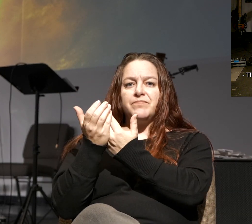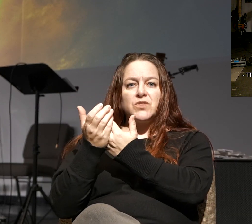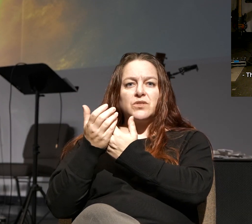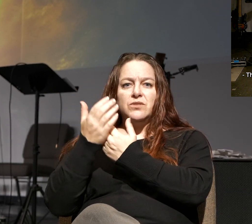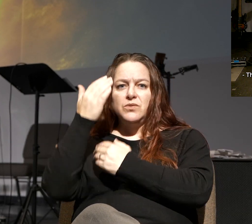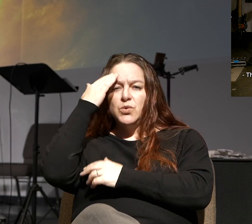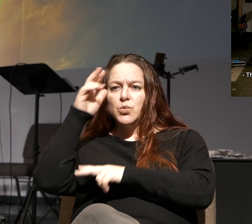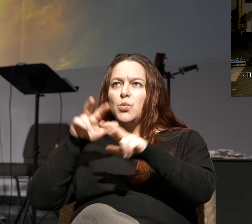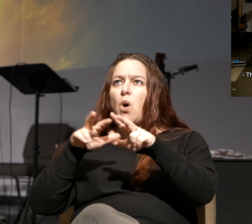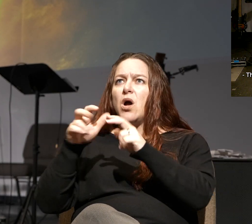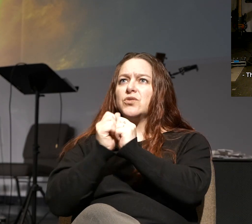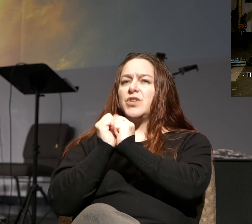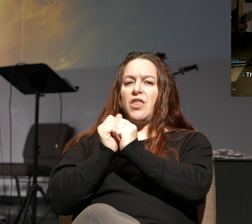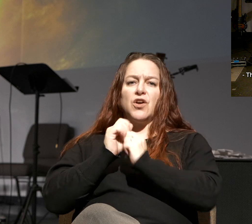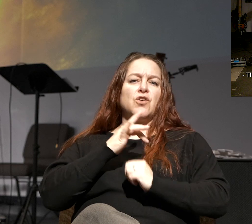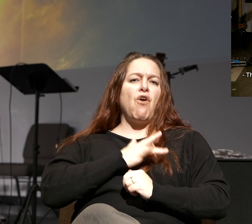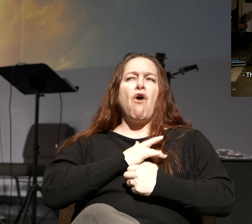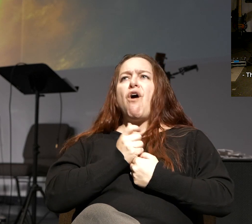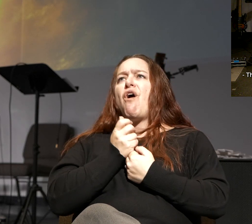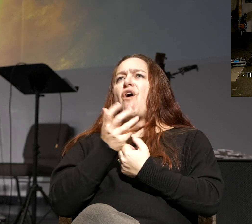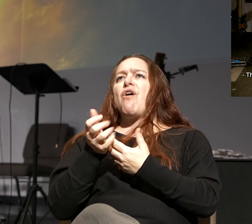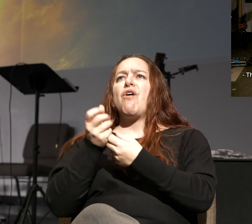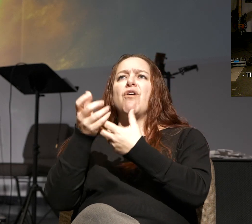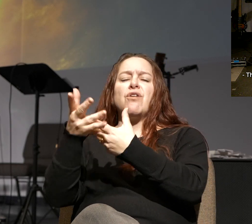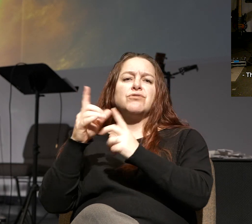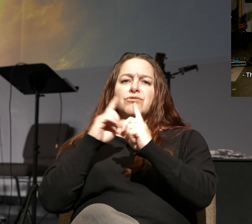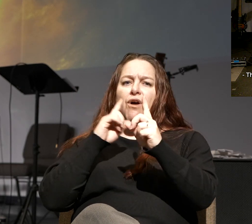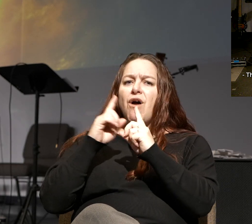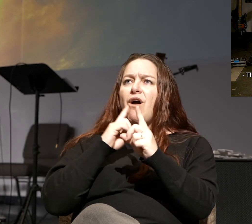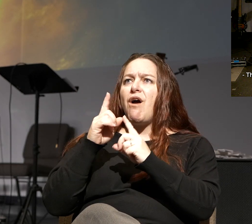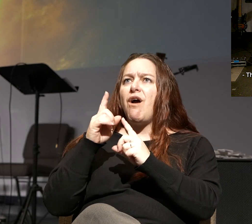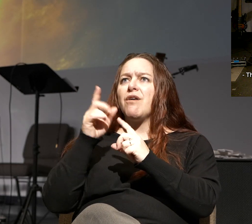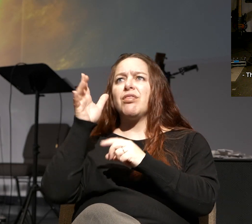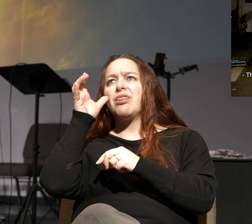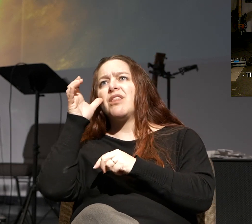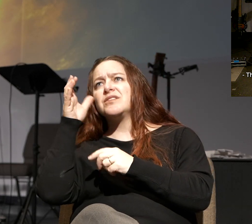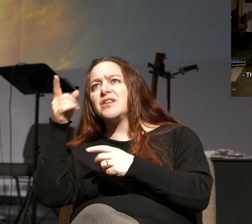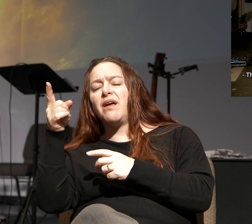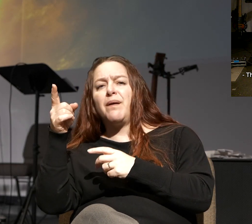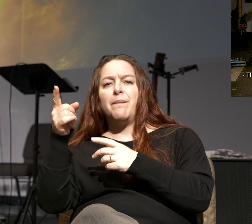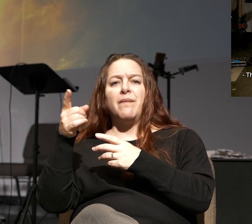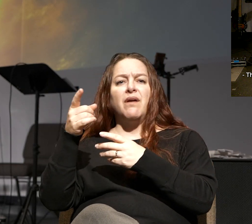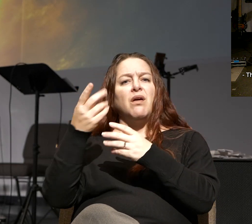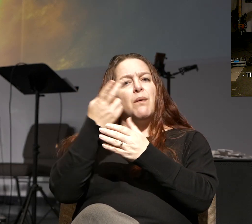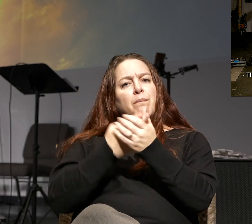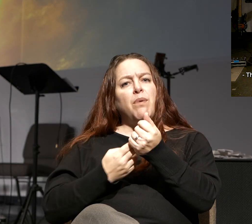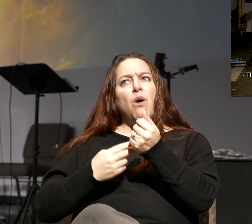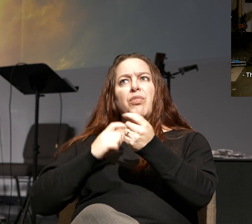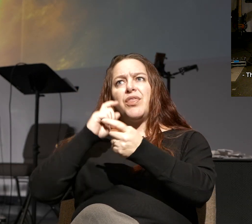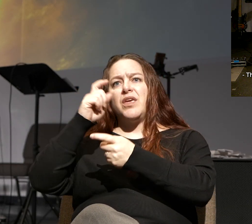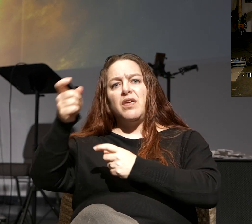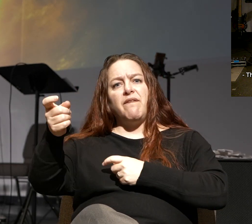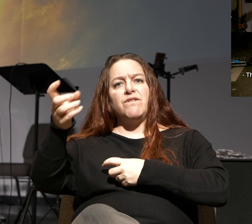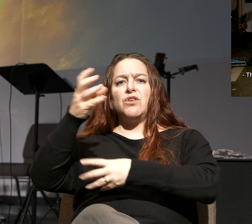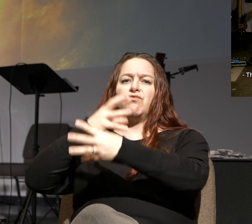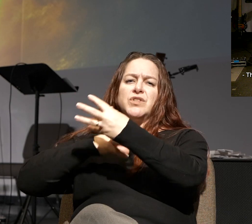share your heart with, to talk to. He talks to you. It's a mutual giving and receiving of love and truth between you